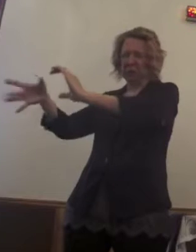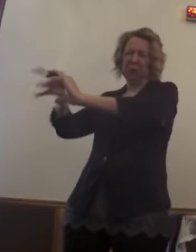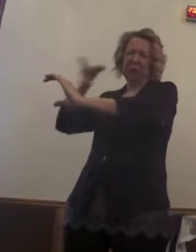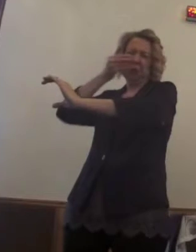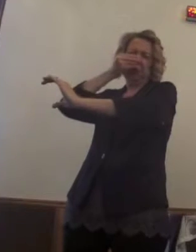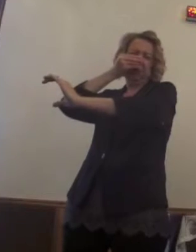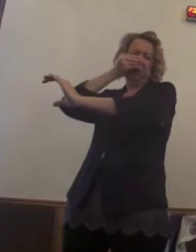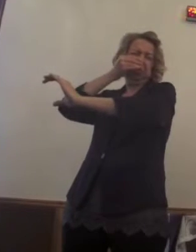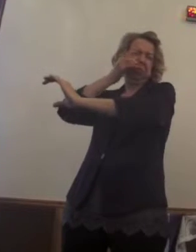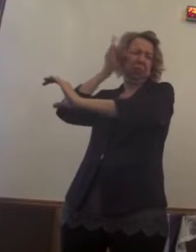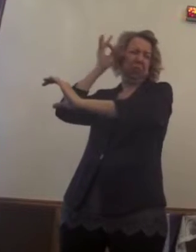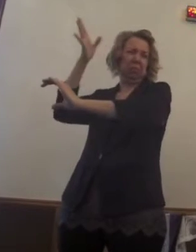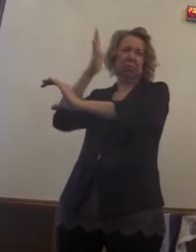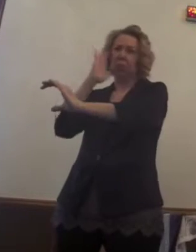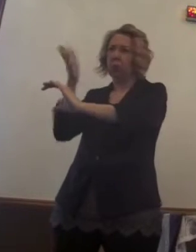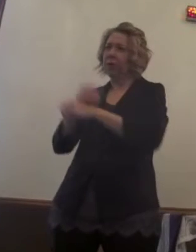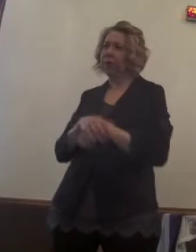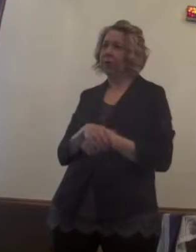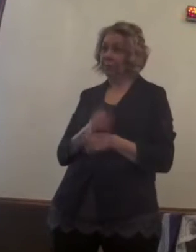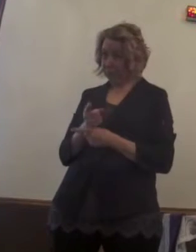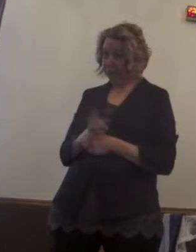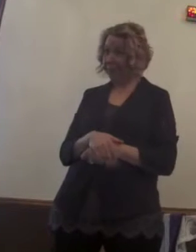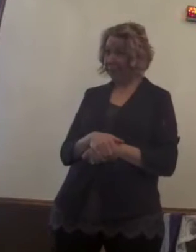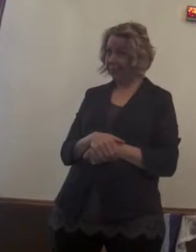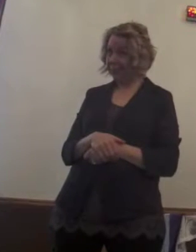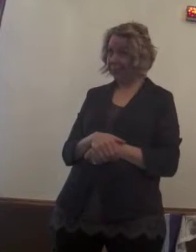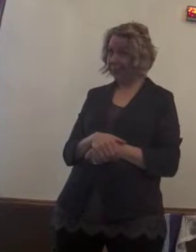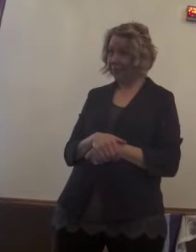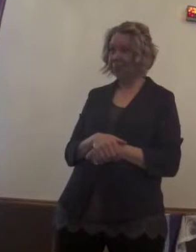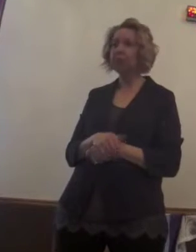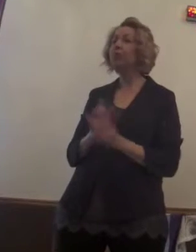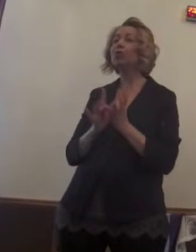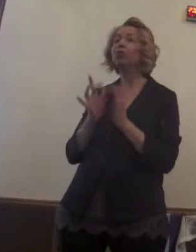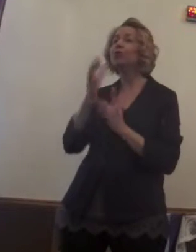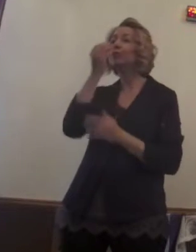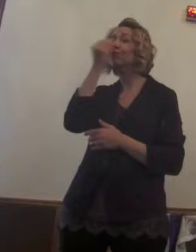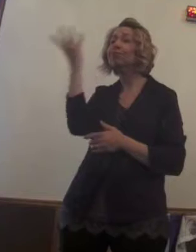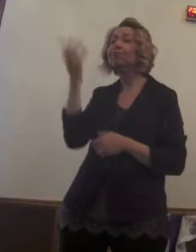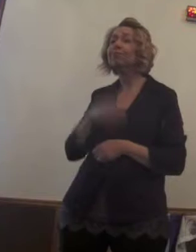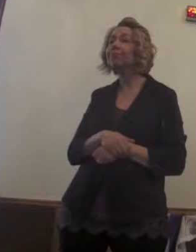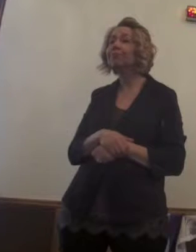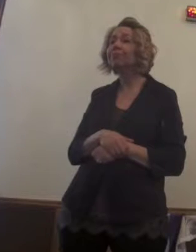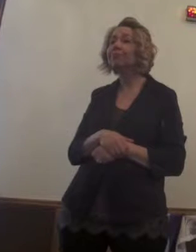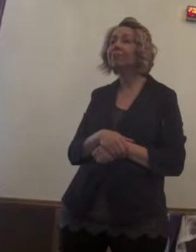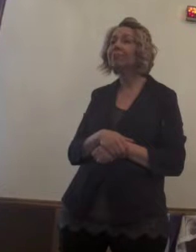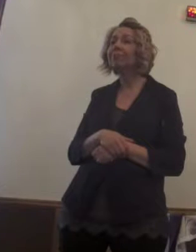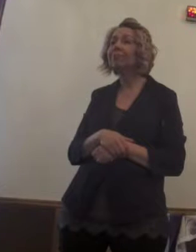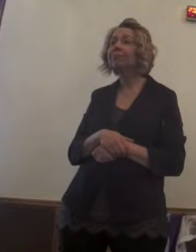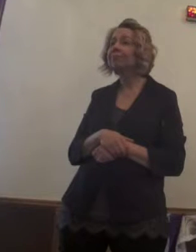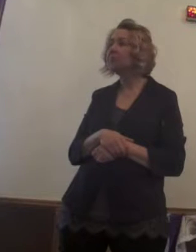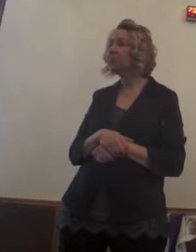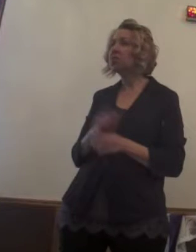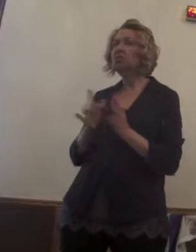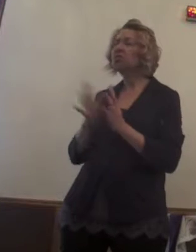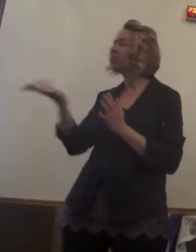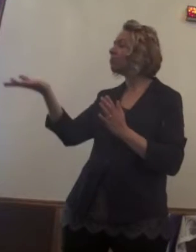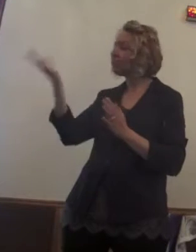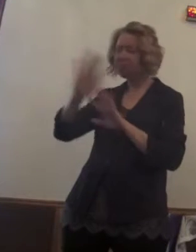that stone back this morning and, you know, didn't want to get a whiff of that. But instead,